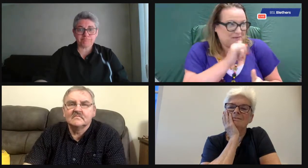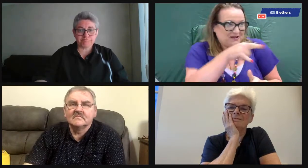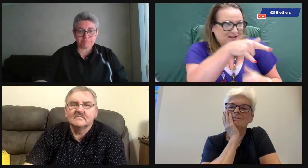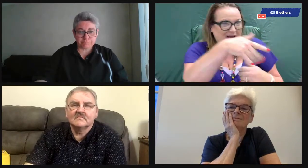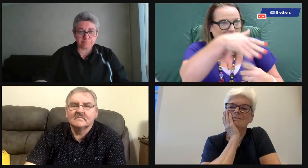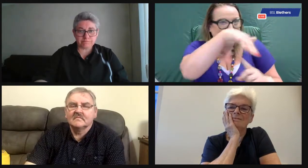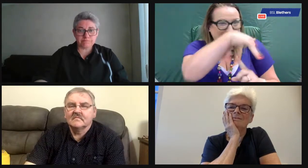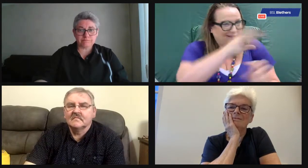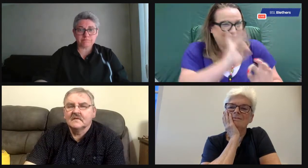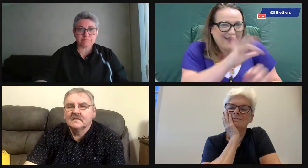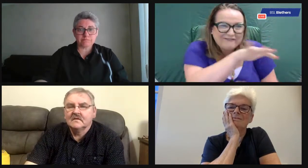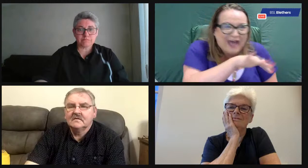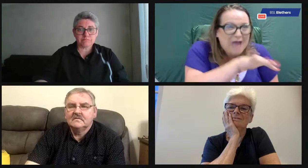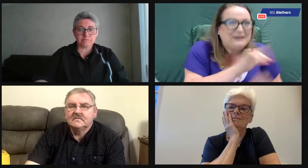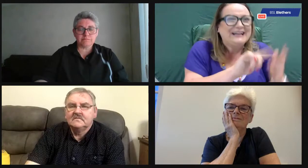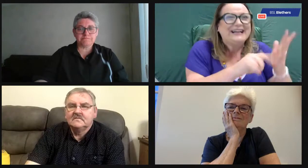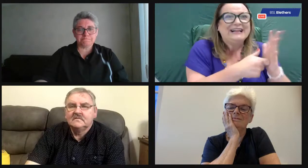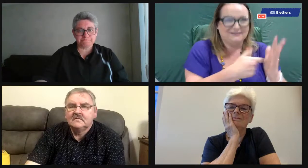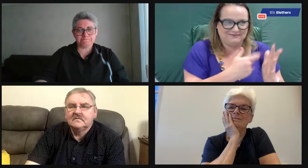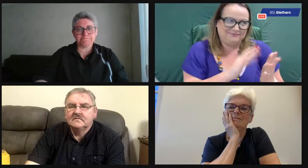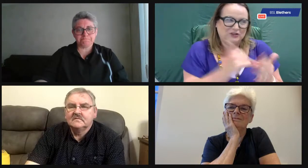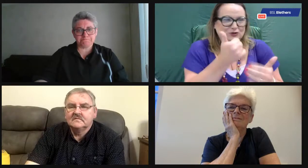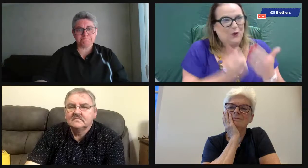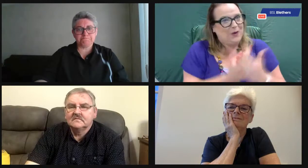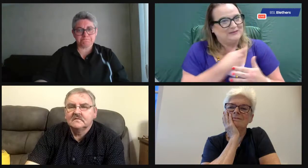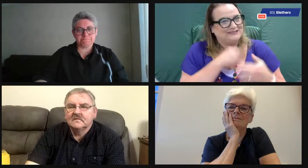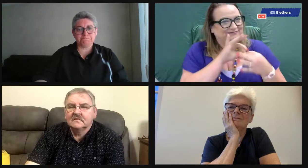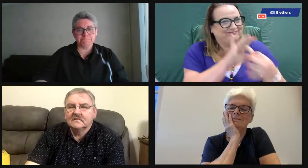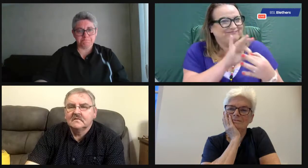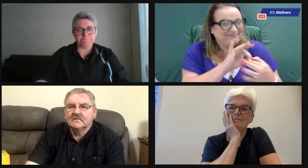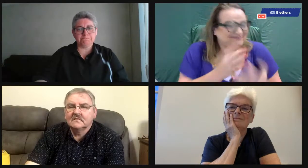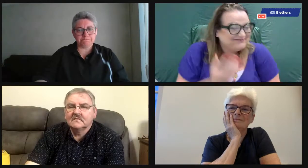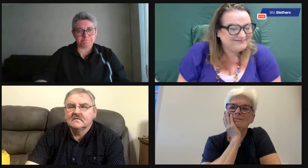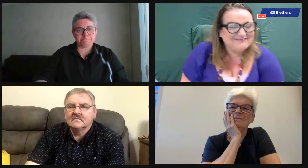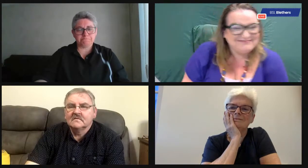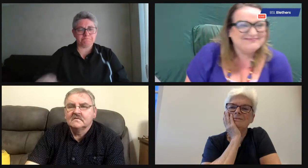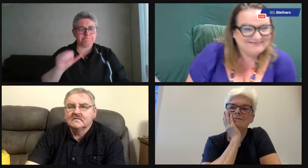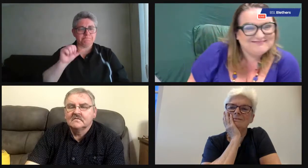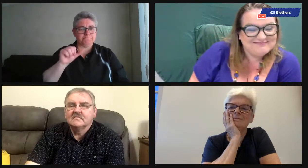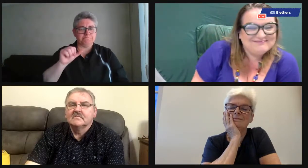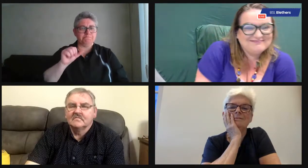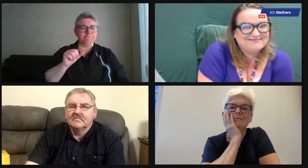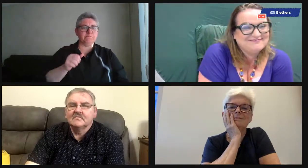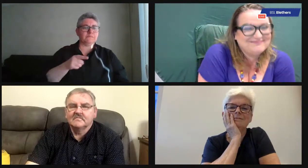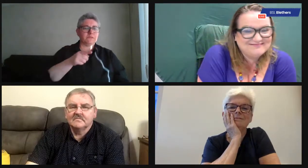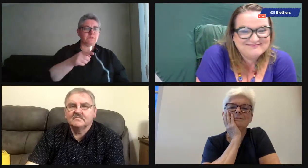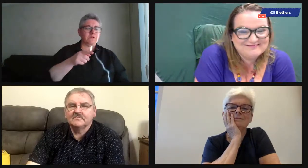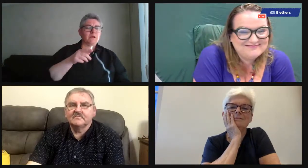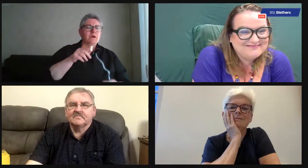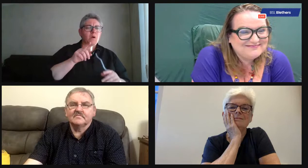happy for that company because maybe they don't have any family. So this is an opportunity just to chat.